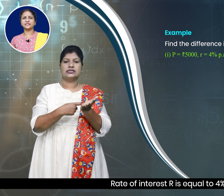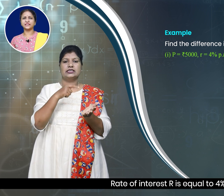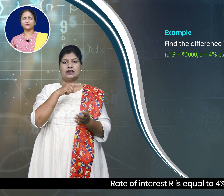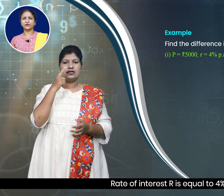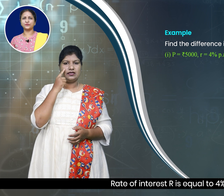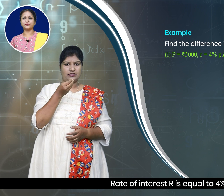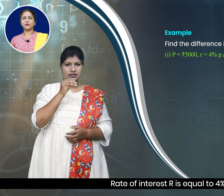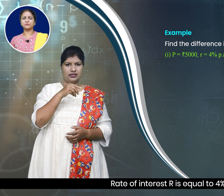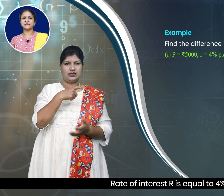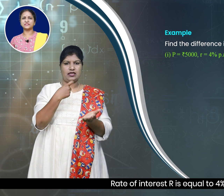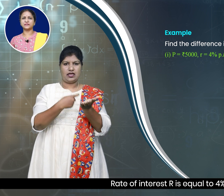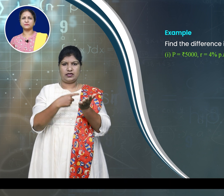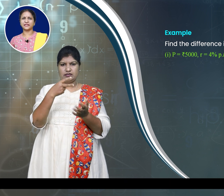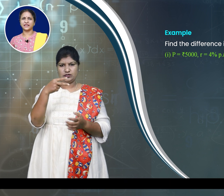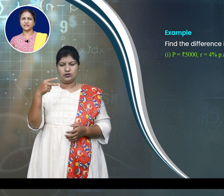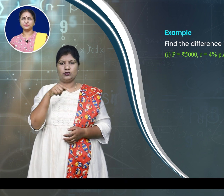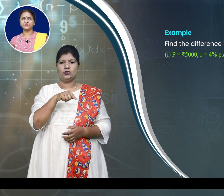is equal to 4 percent per annum.